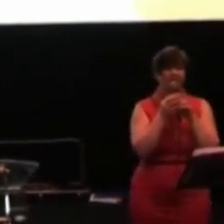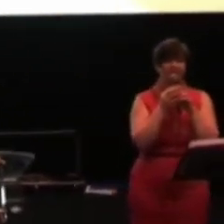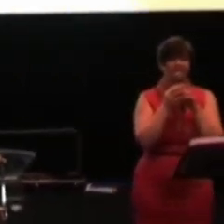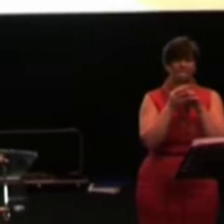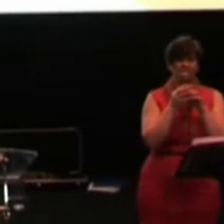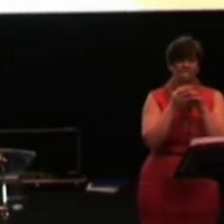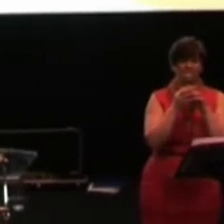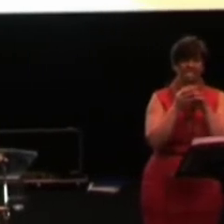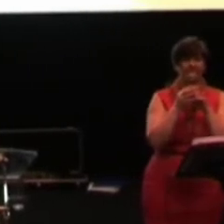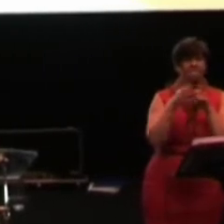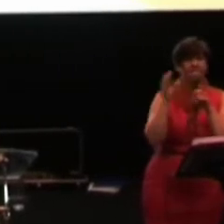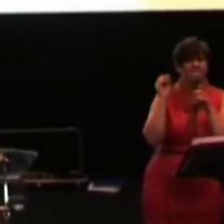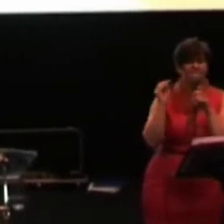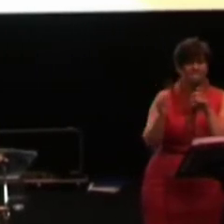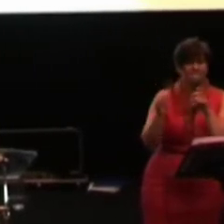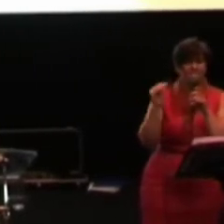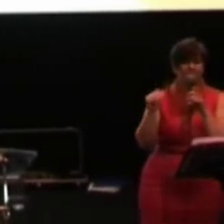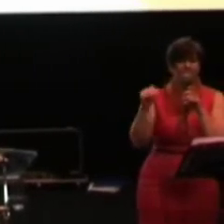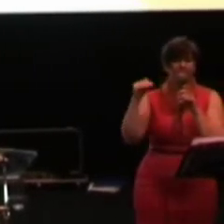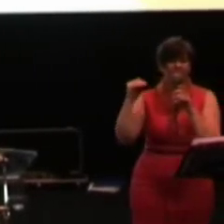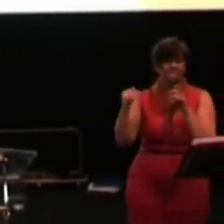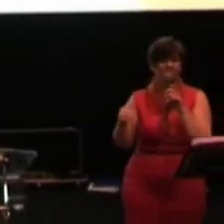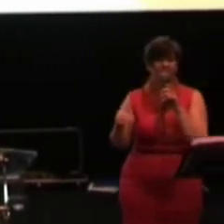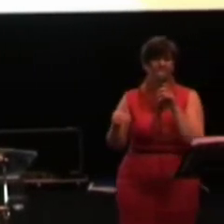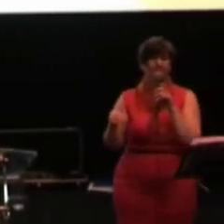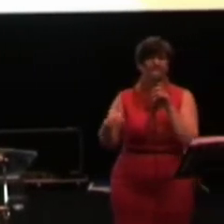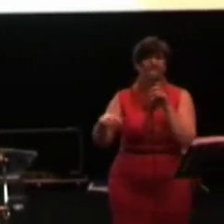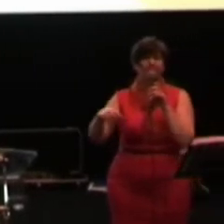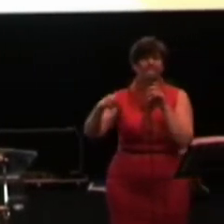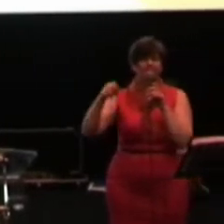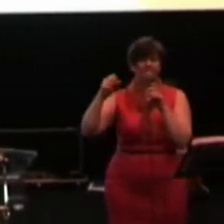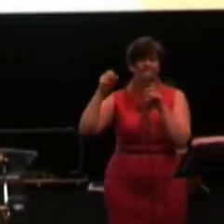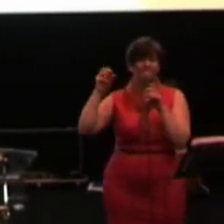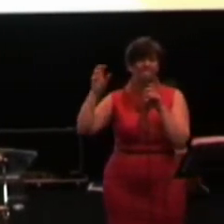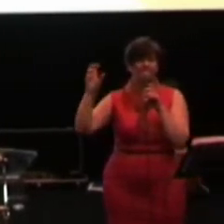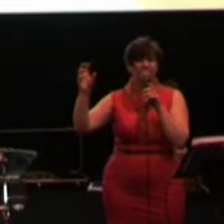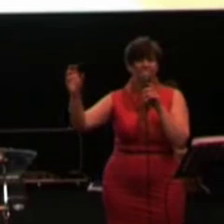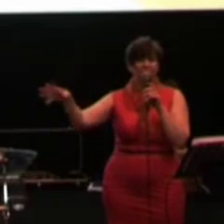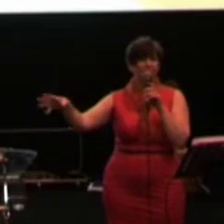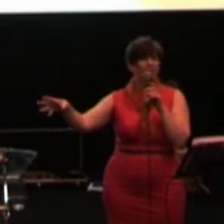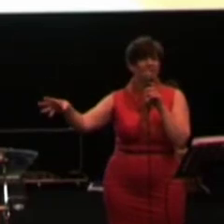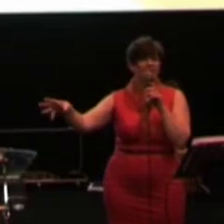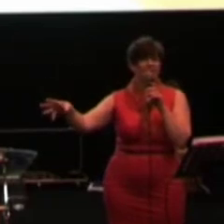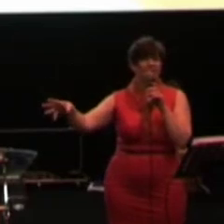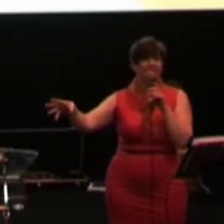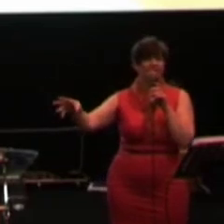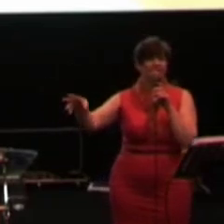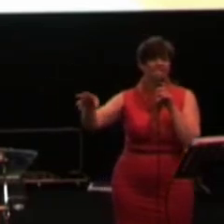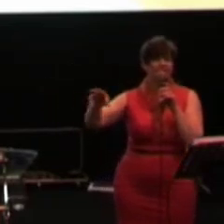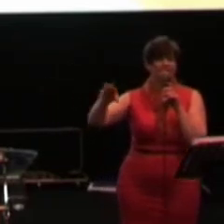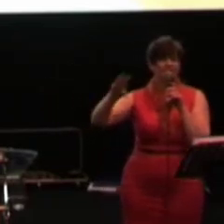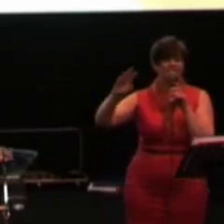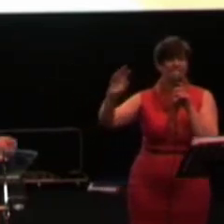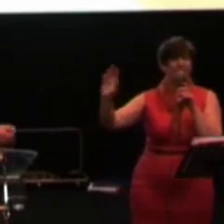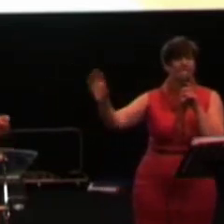be like that. I'm not going to be like that. And this was in her own worldly ability. And she went into business and